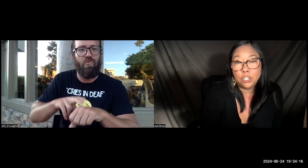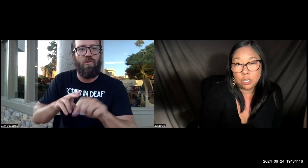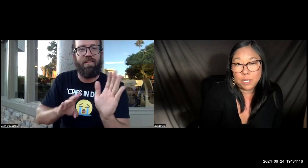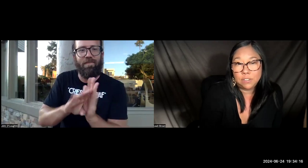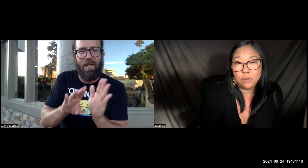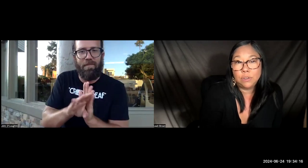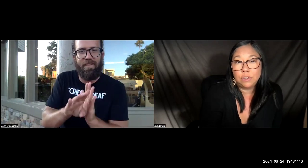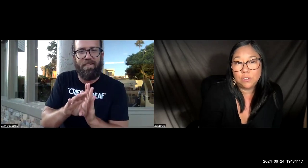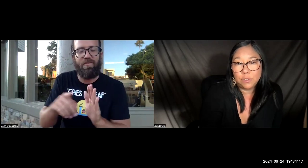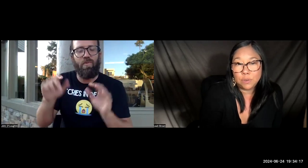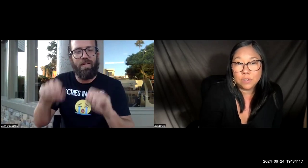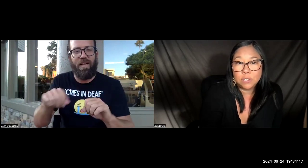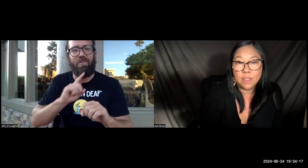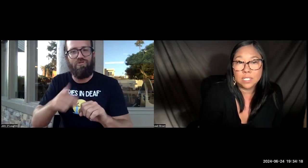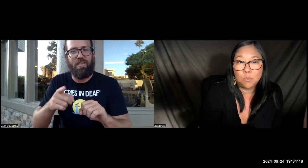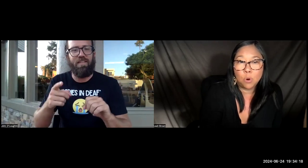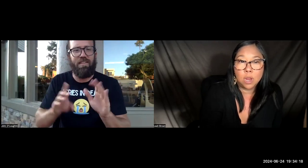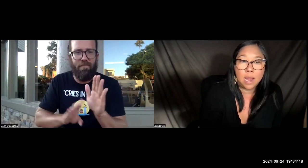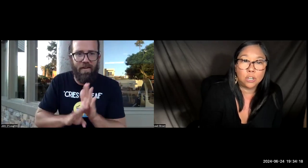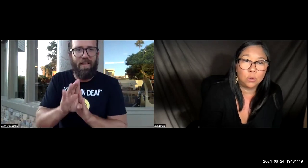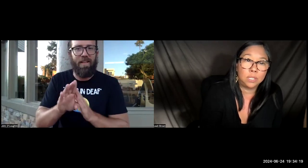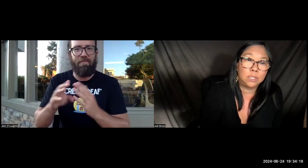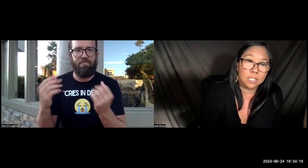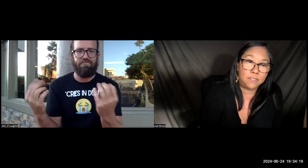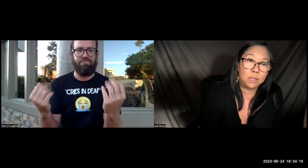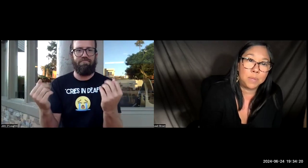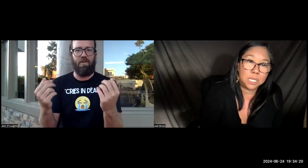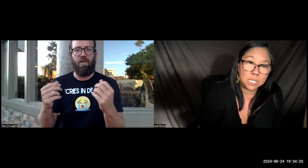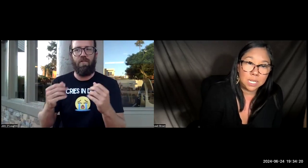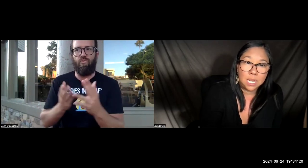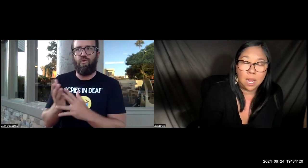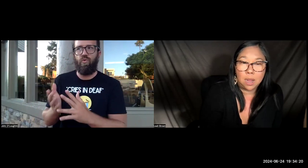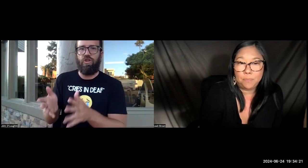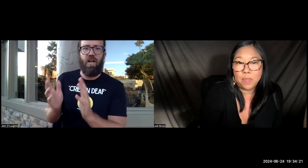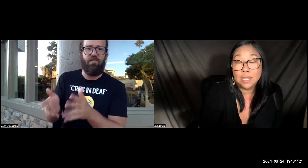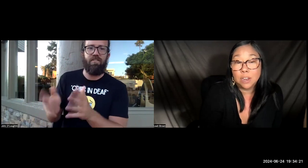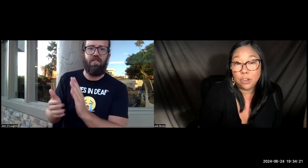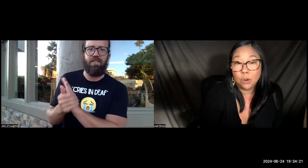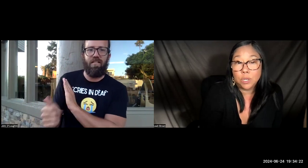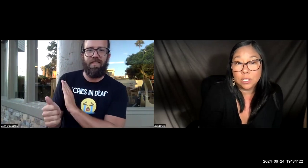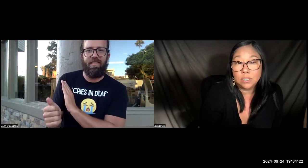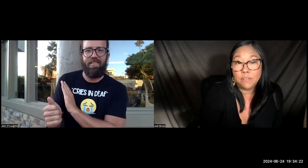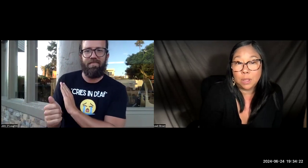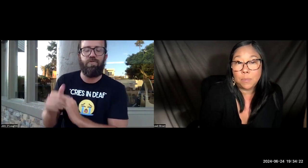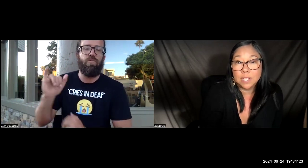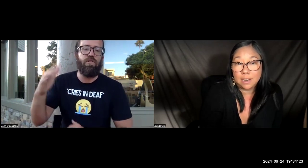should be student to student. That's more a natural development. And that's how you're going to develop signing